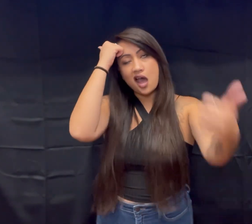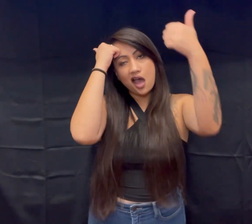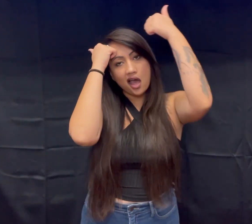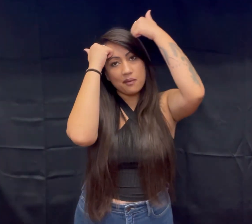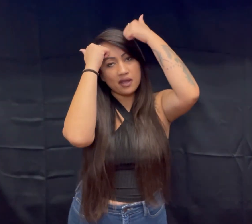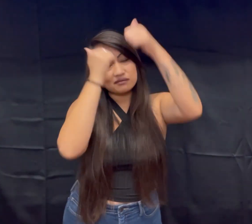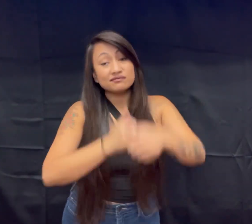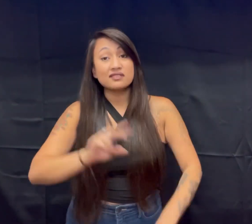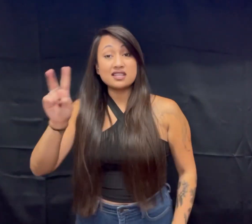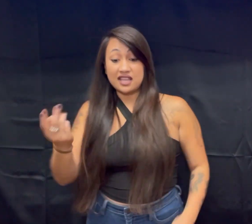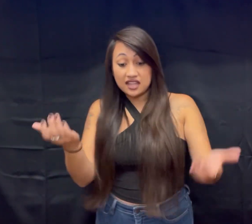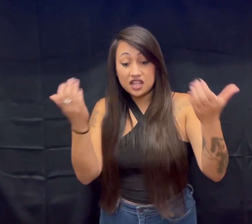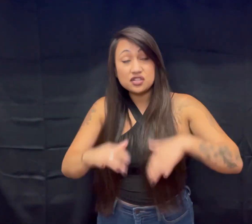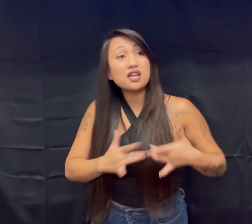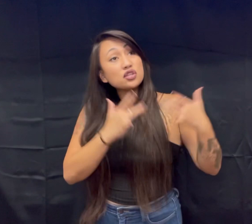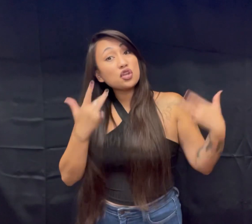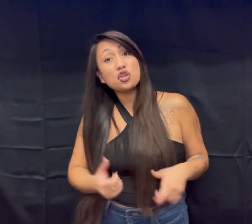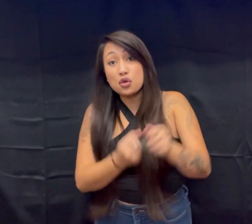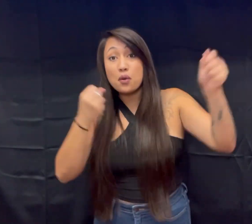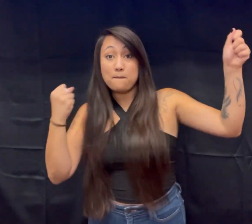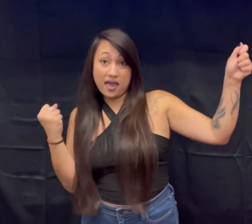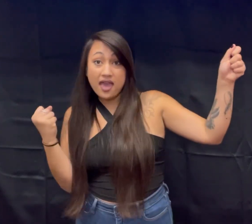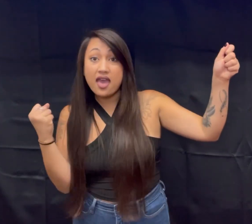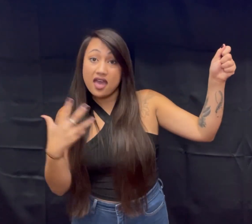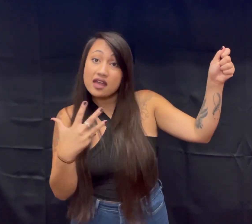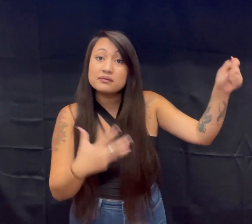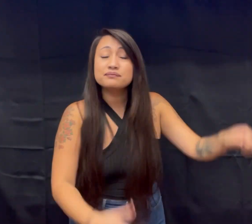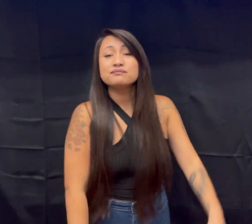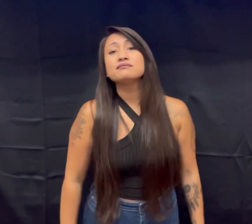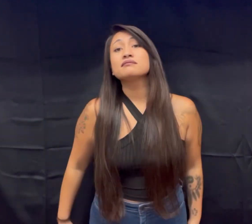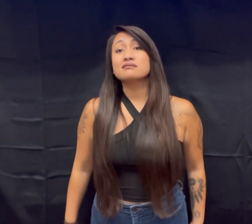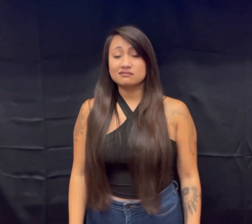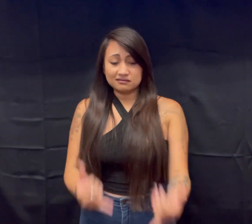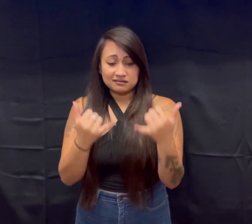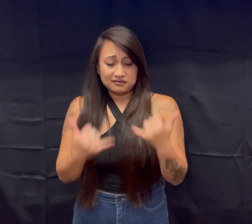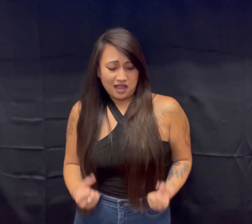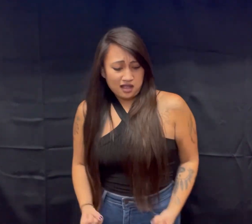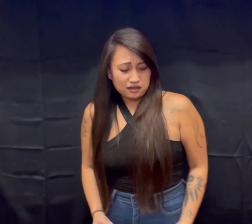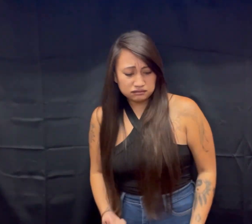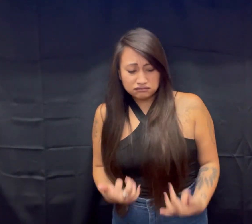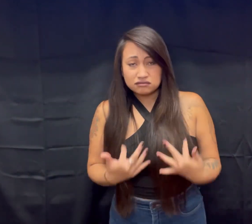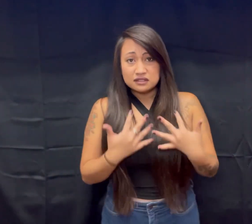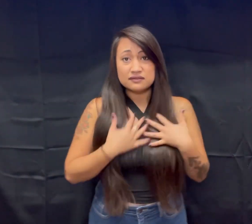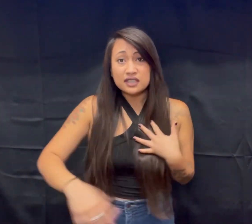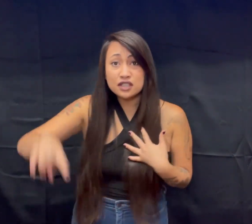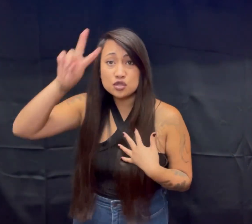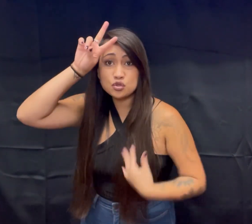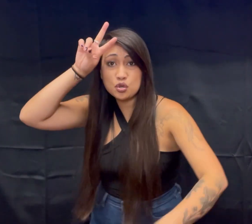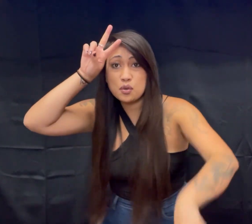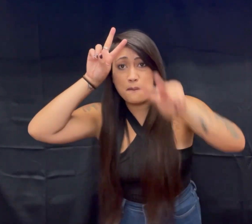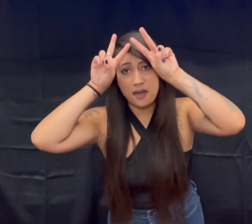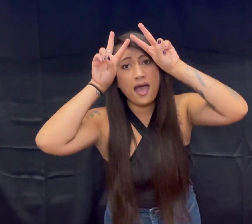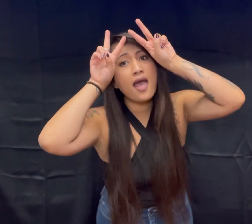dumb I give a second chance to Cupid But now I'm left here feeling stupid